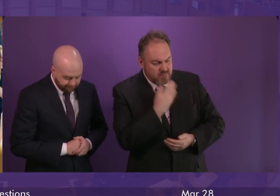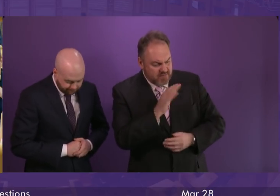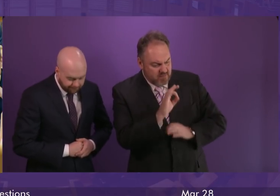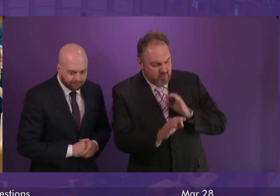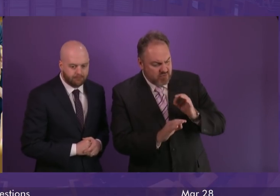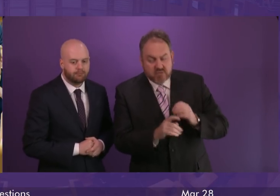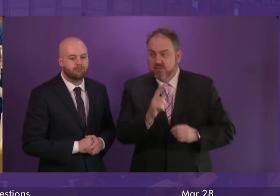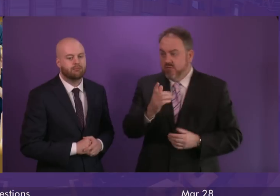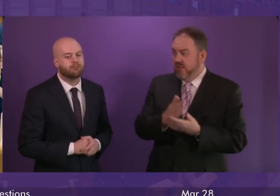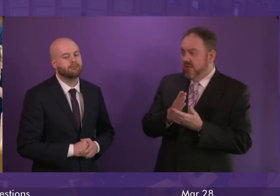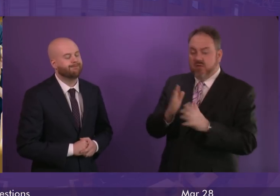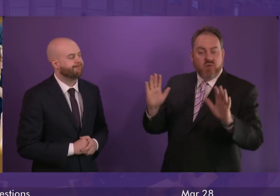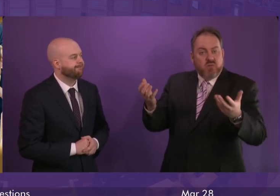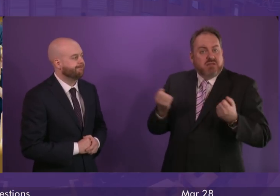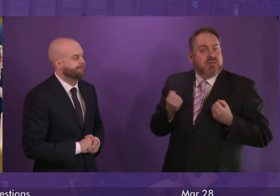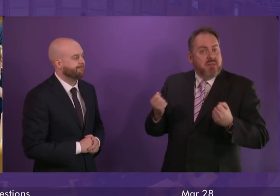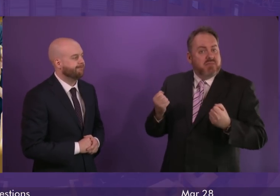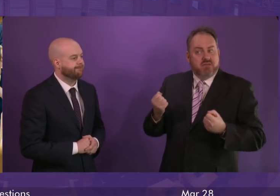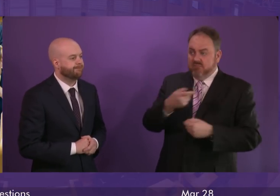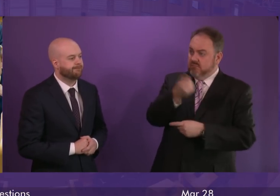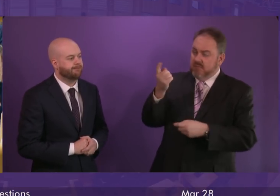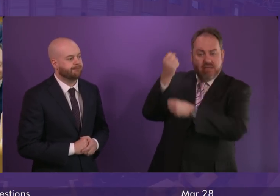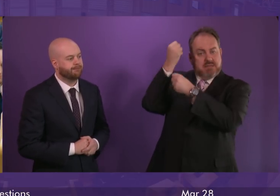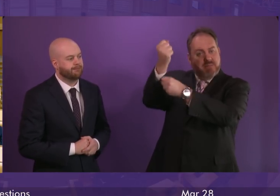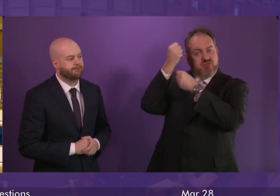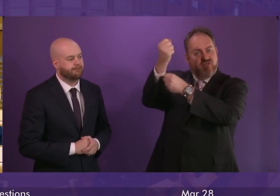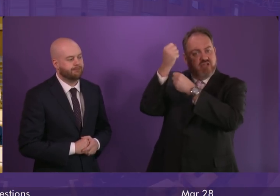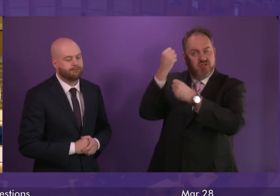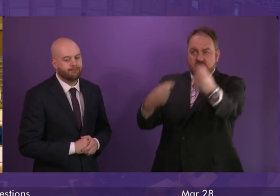be prepared to accept that demonstrations are a democratic right. have to be prepared.